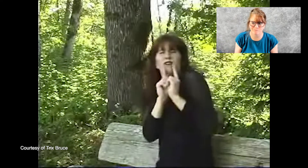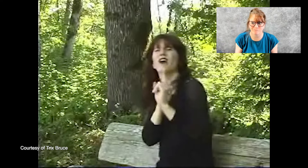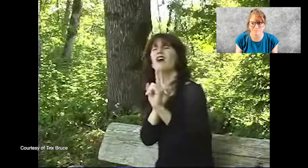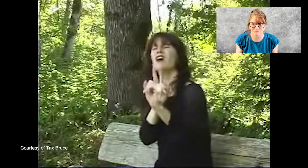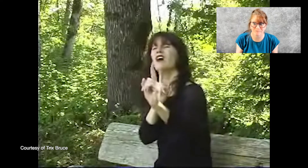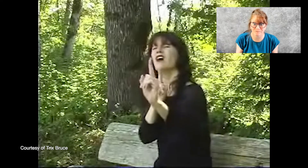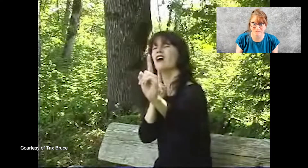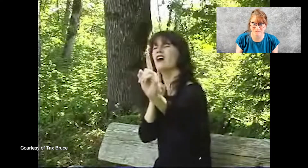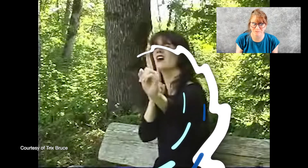I can be a performer.